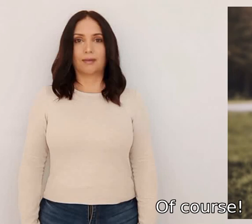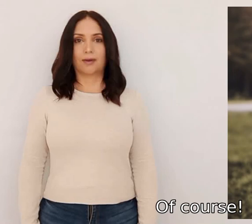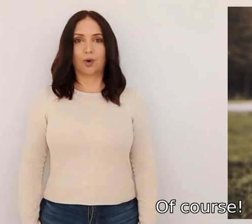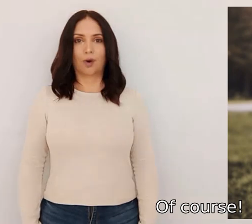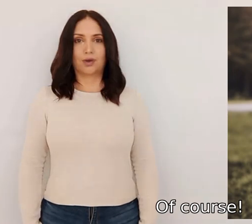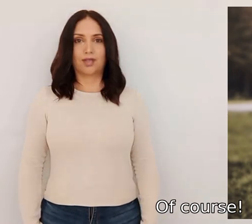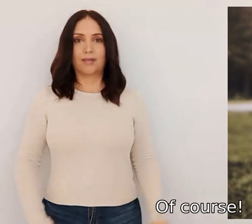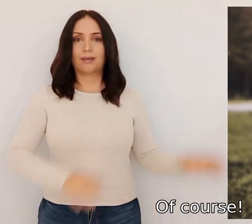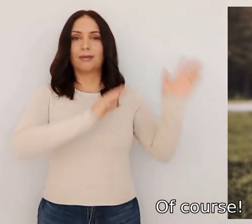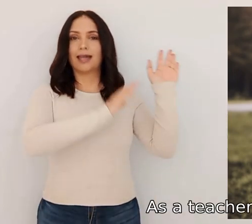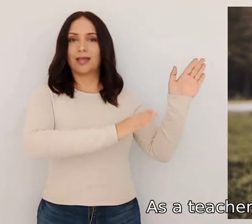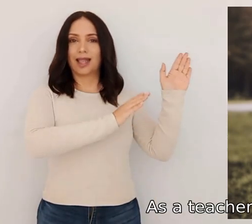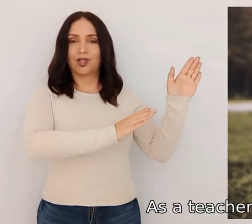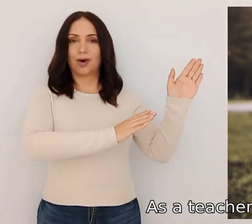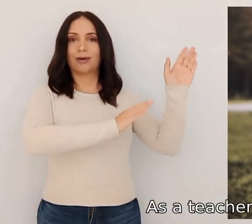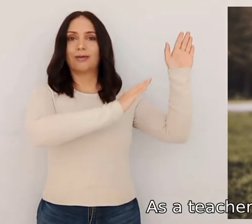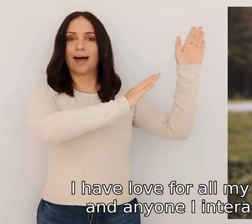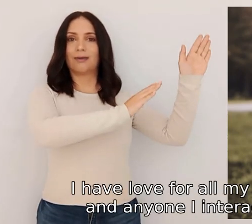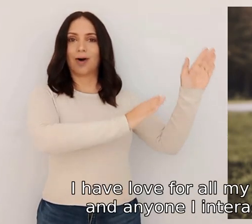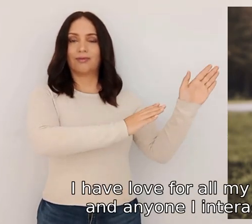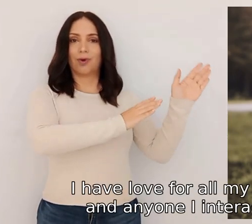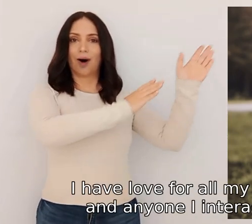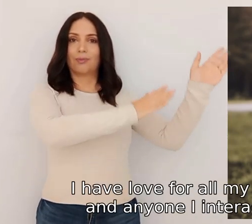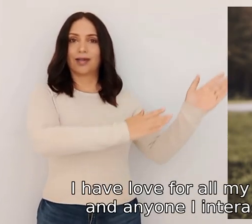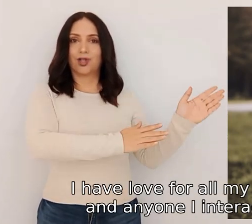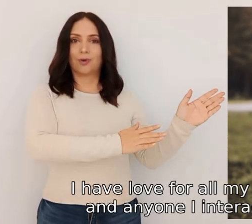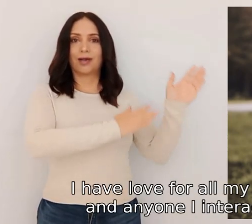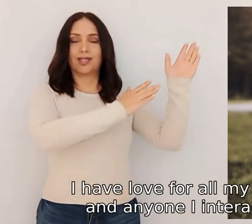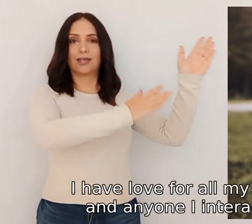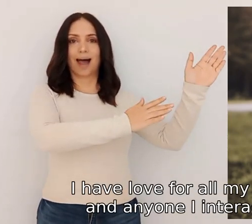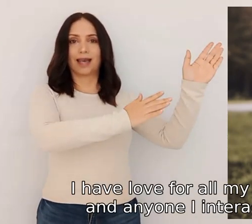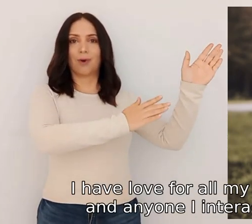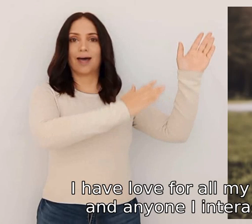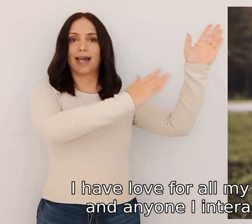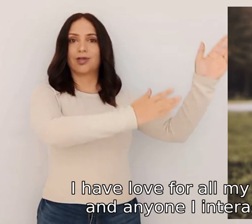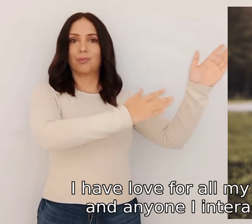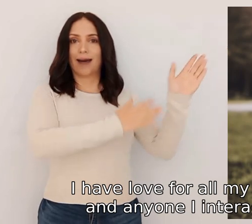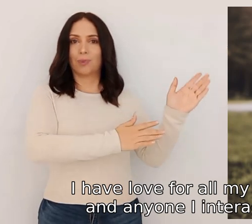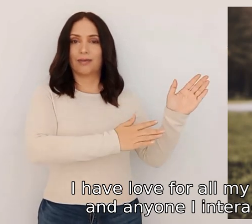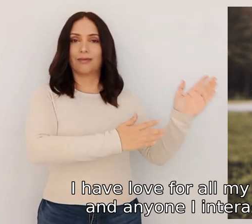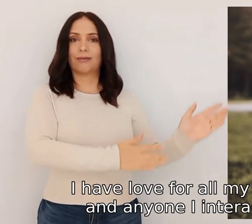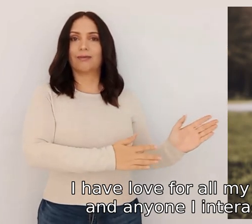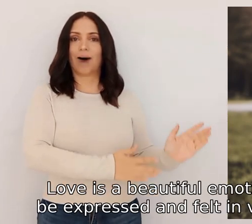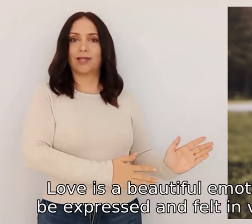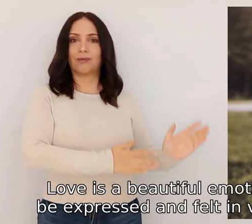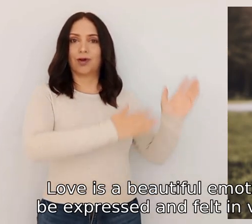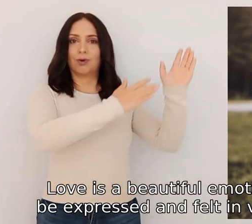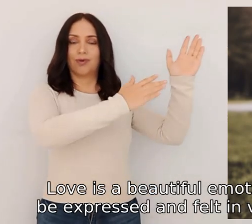of course as a teacher i have love for all my students and anyone i interact with love is a beautiful